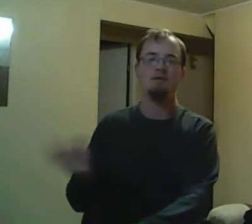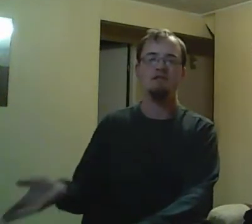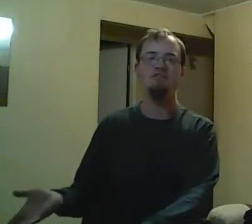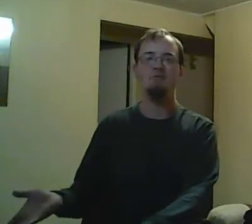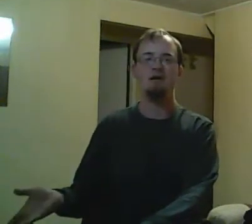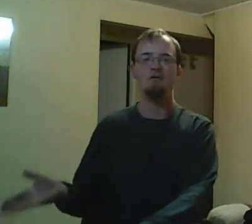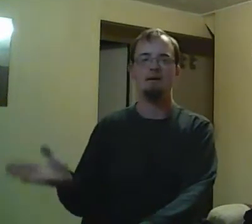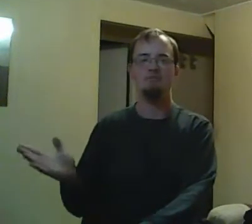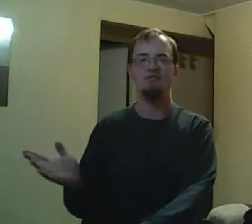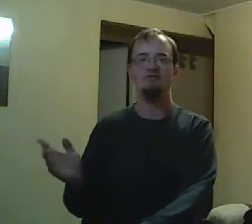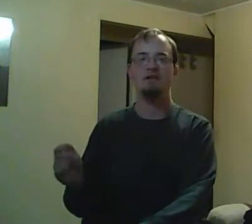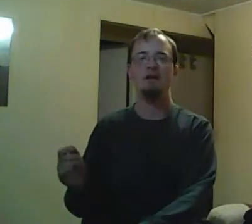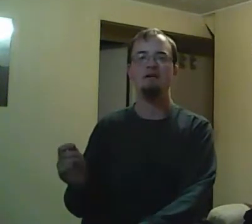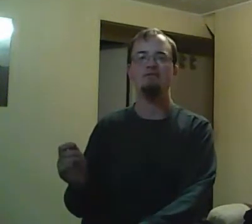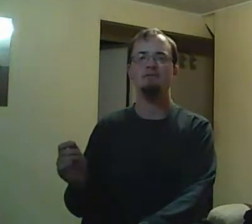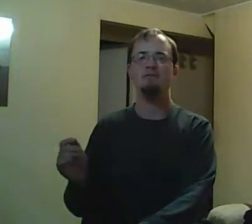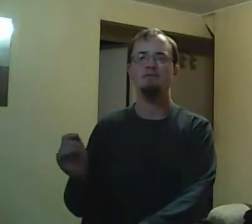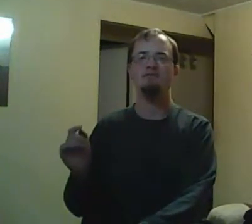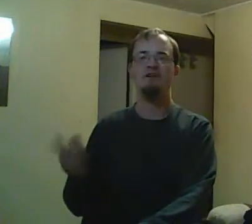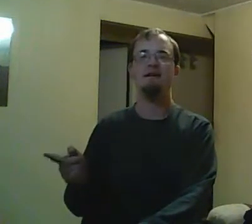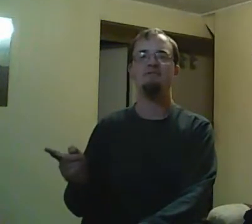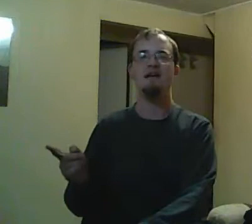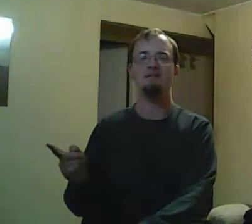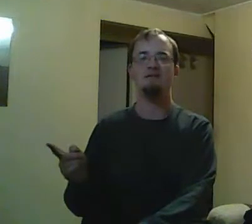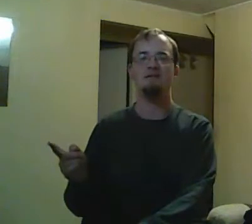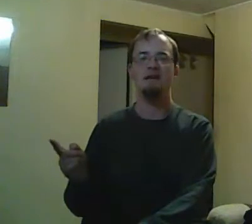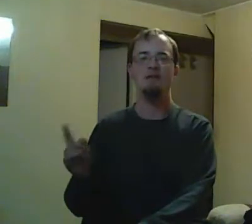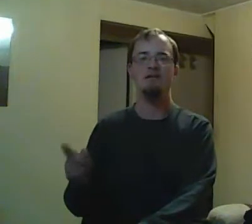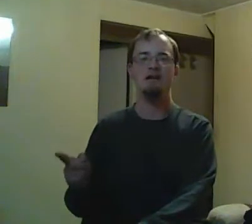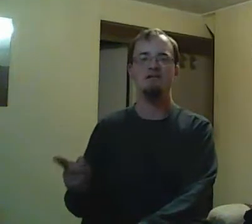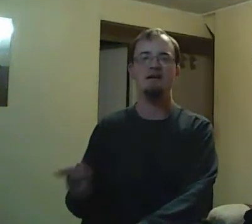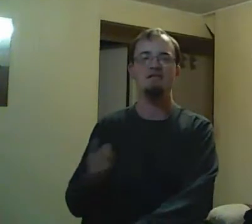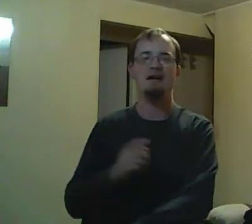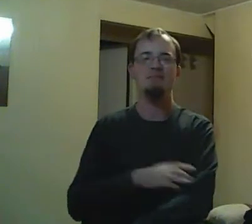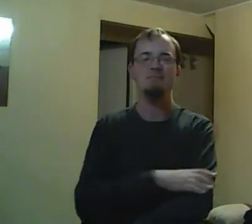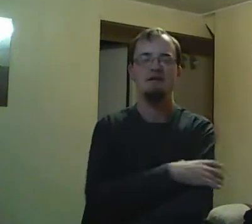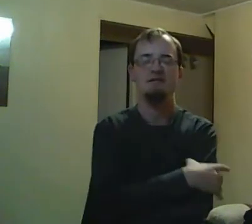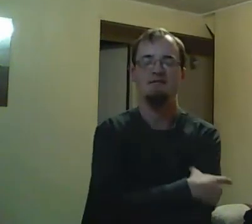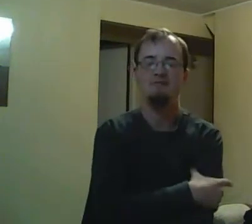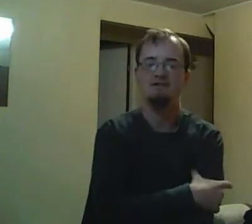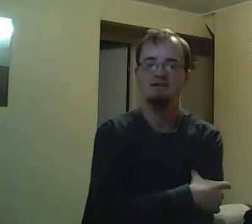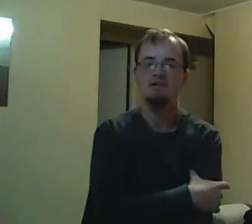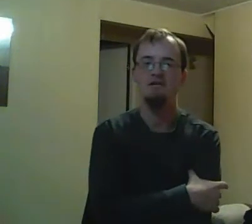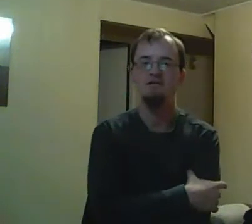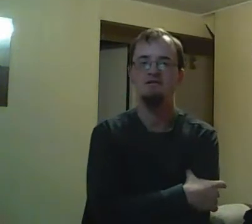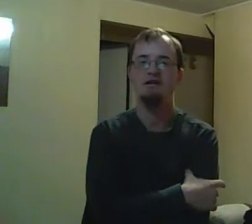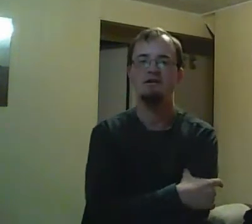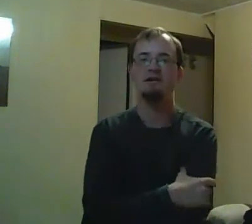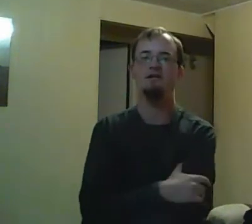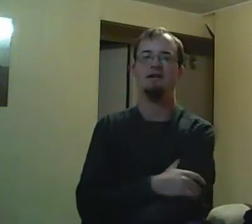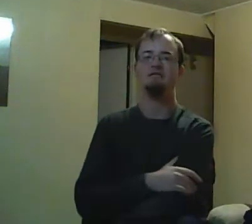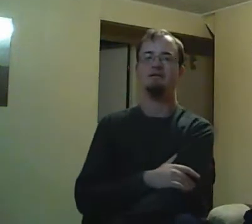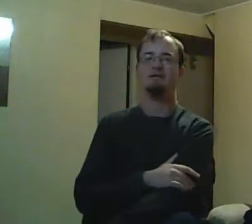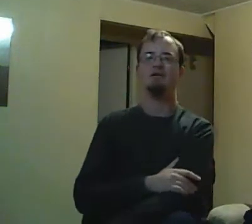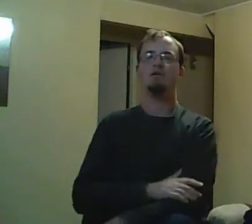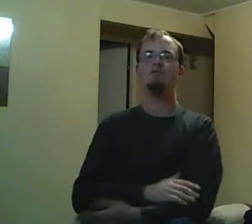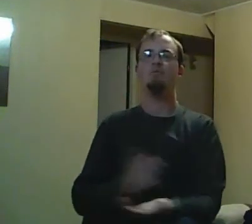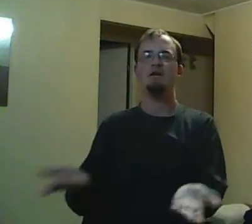be interviewed like that. So basically, in the aftermath, they watched the news and all that. And basically, Spike says, why